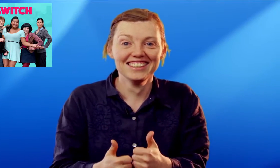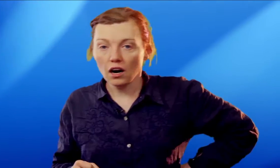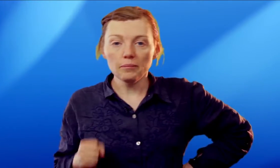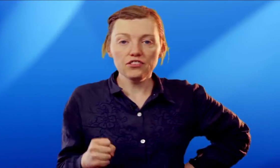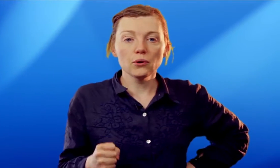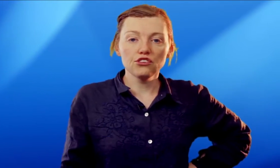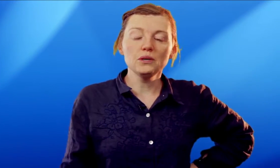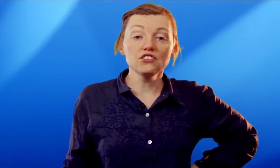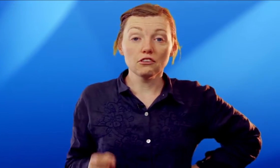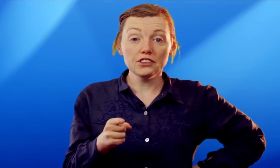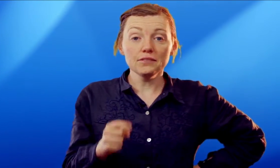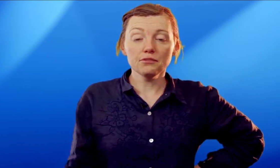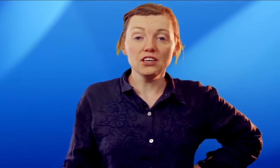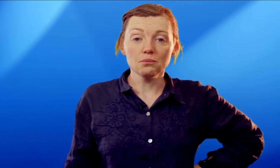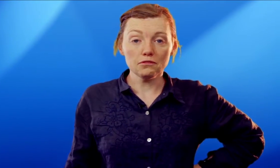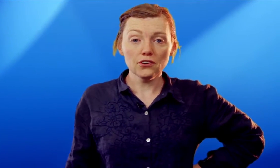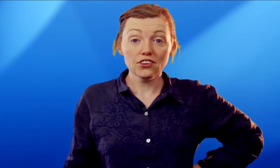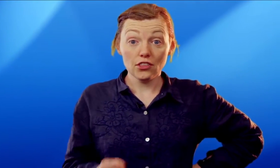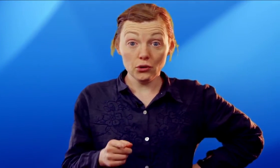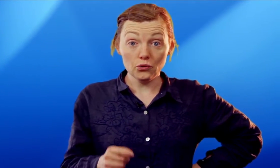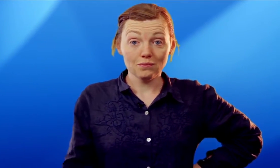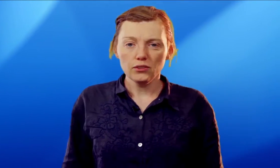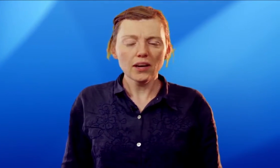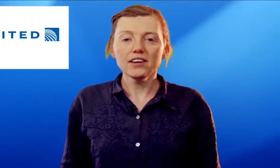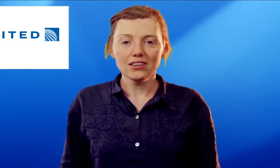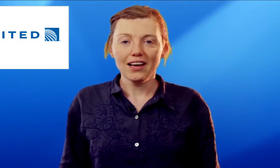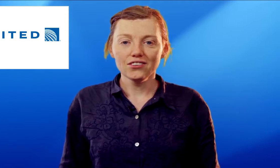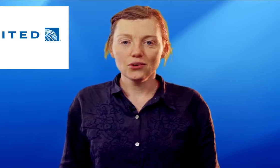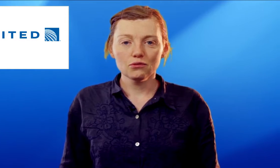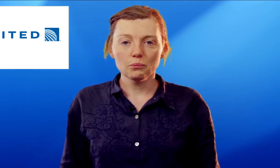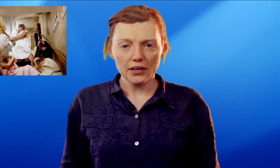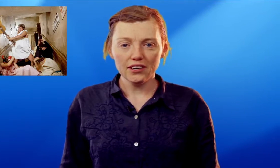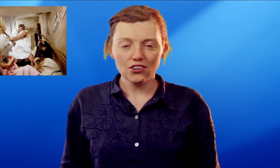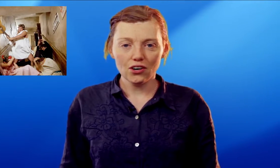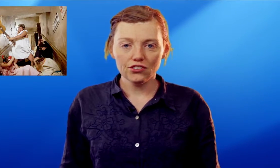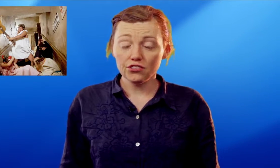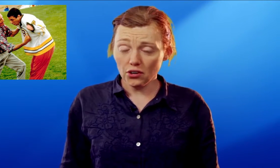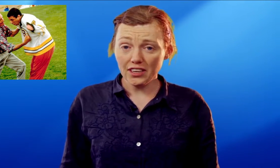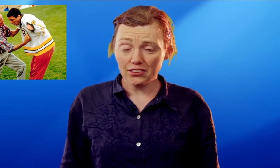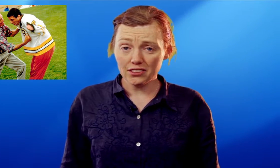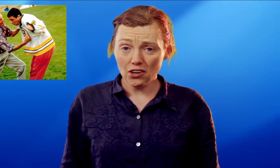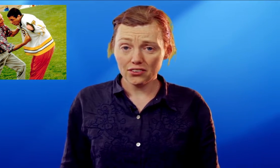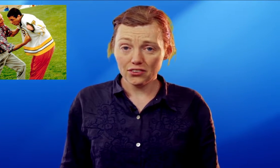Our main story this week is on freedom of speech, but first, the news. United Airlines, known for breaking guitars, assaulting elderly doctors,